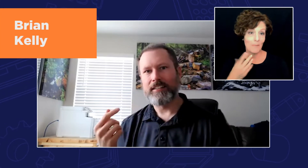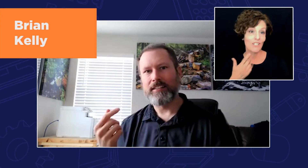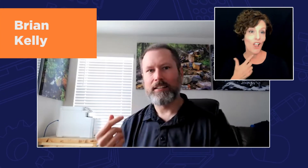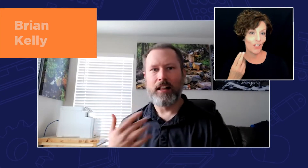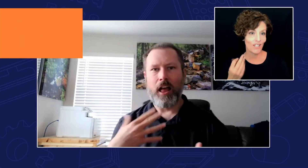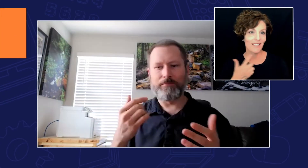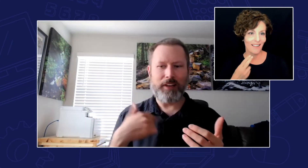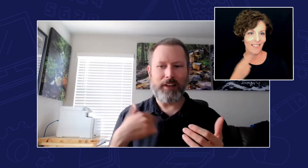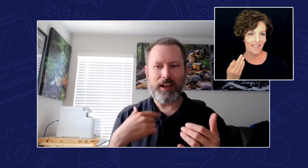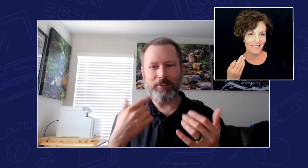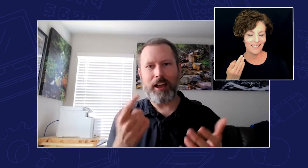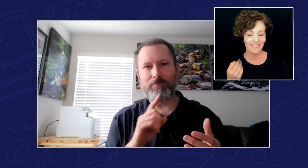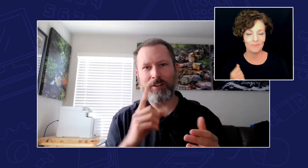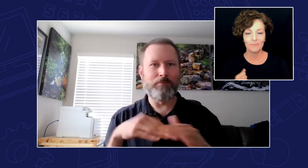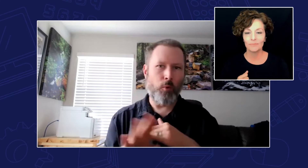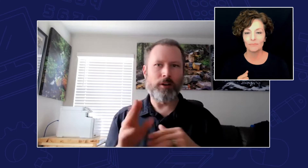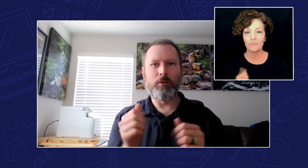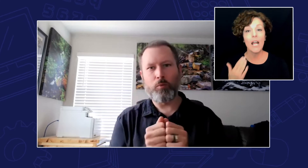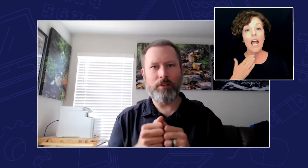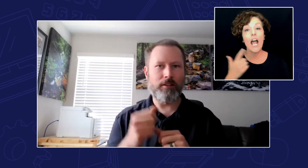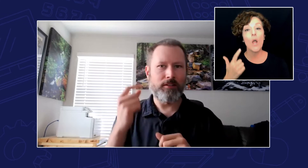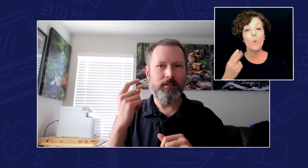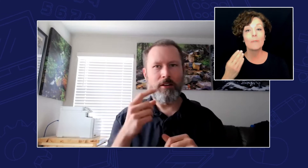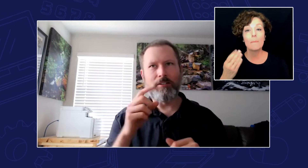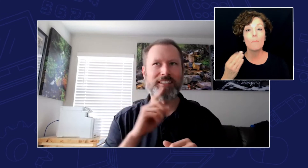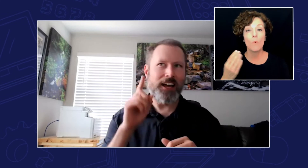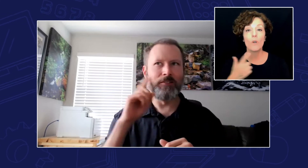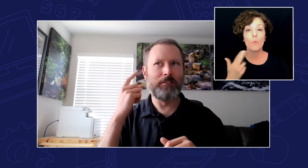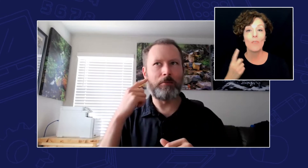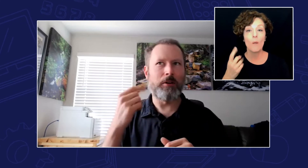I was born with profound hearing loss